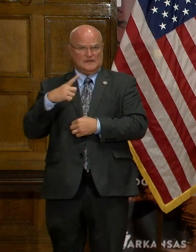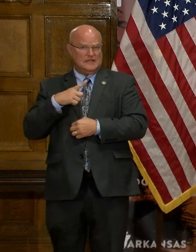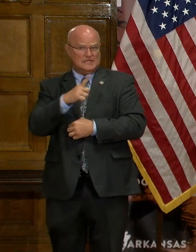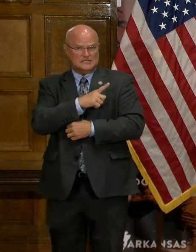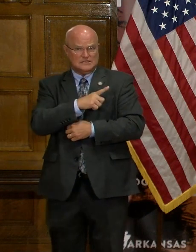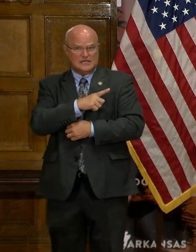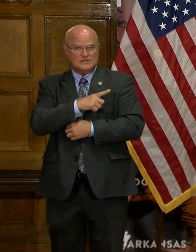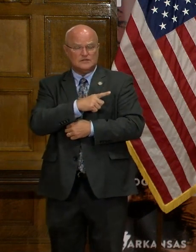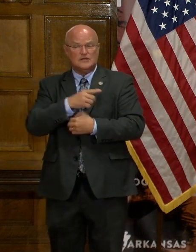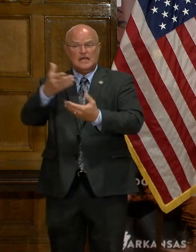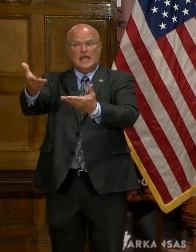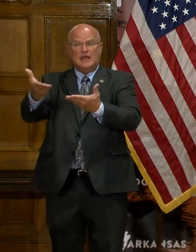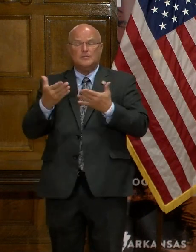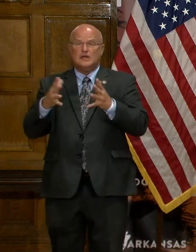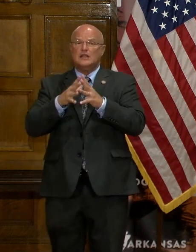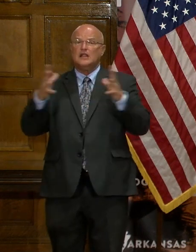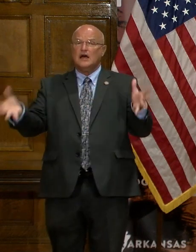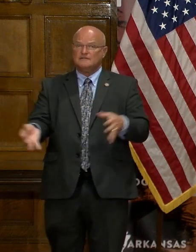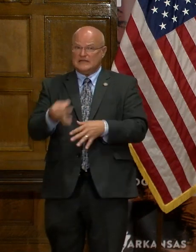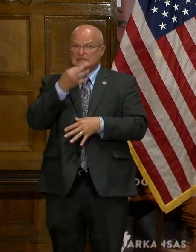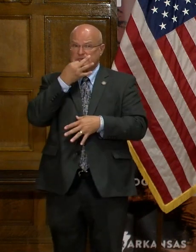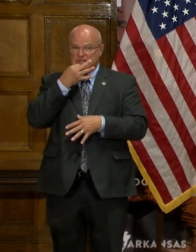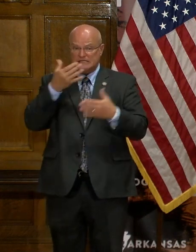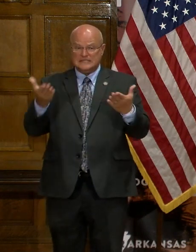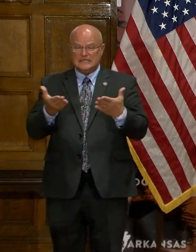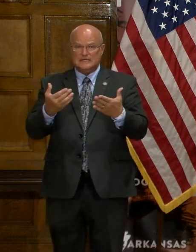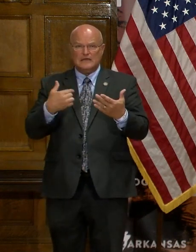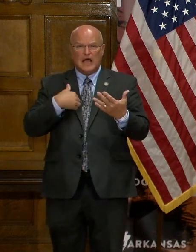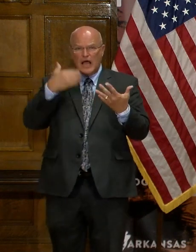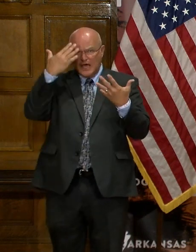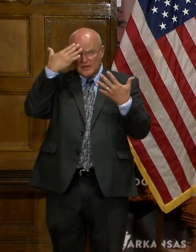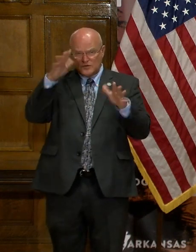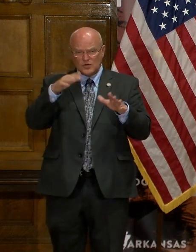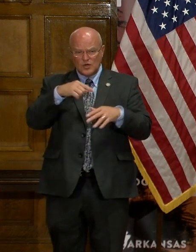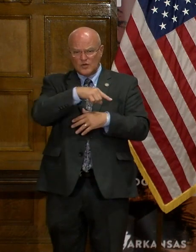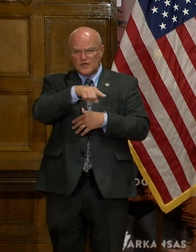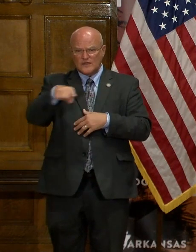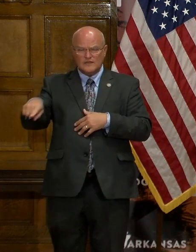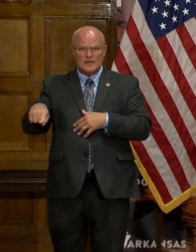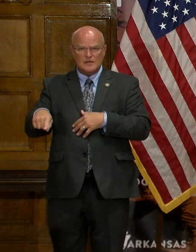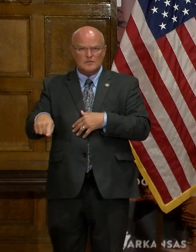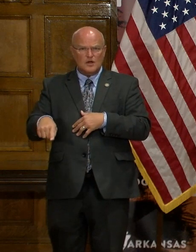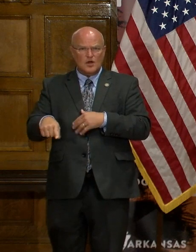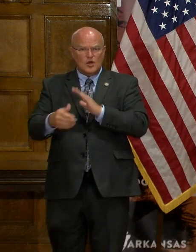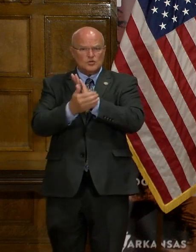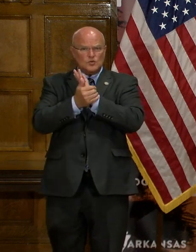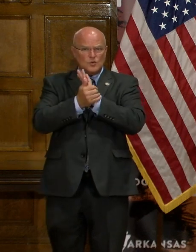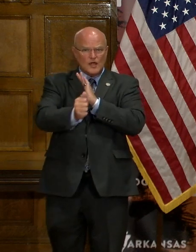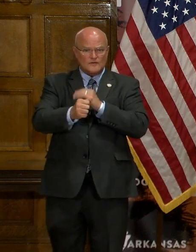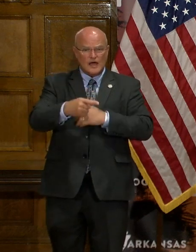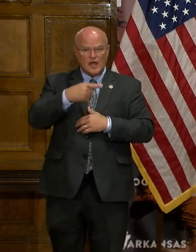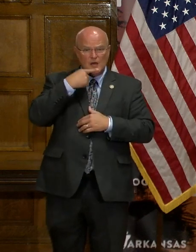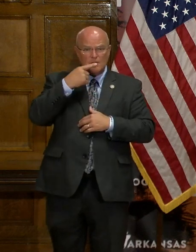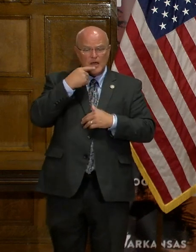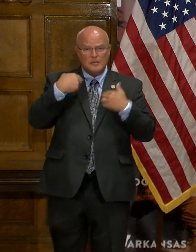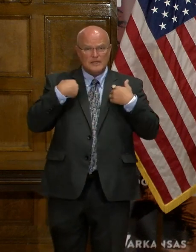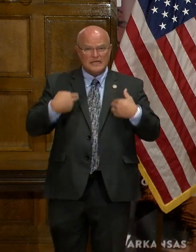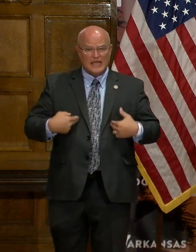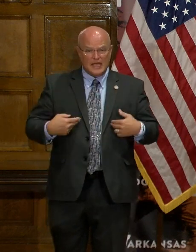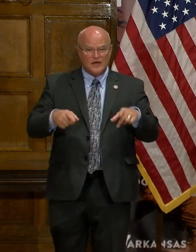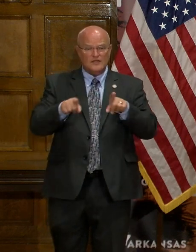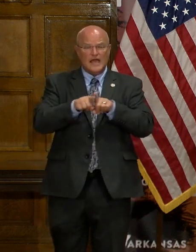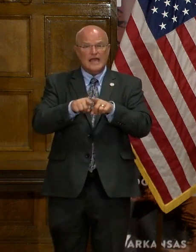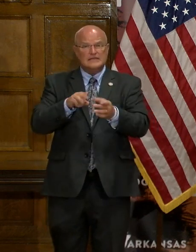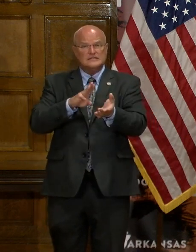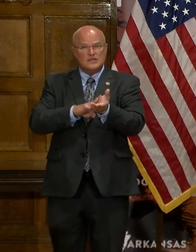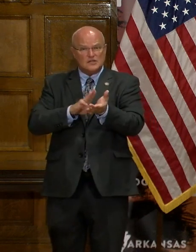a great deal of expertise. I don't know any of them who are as qualified in public health matters as our epidemiologists